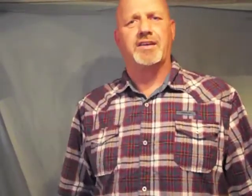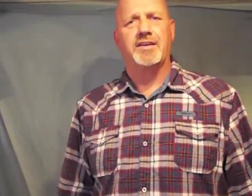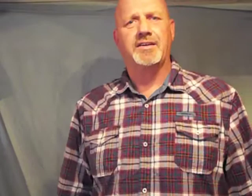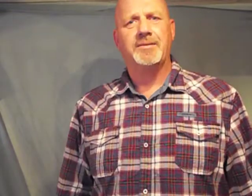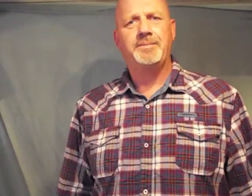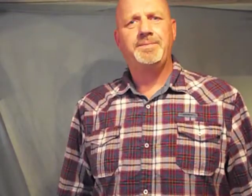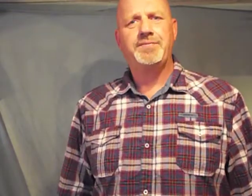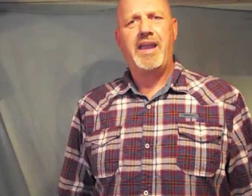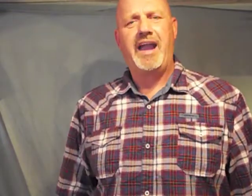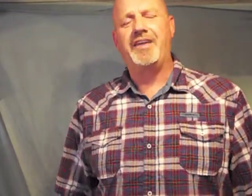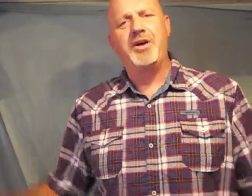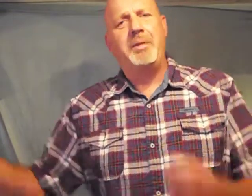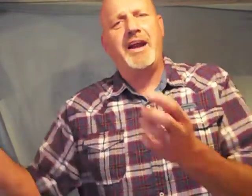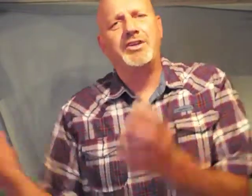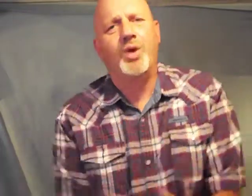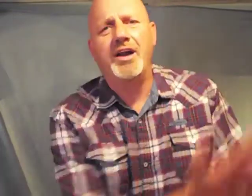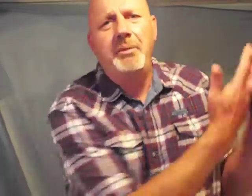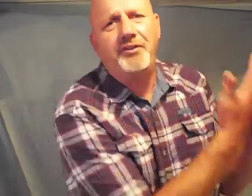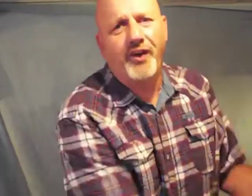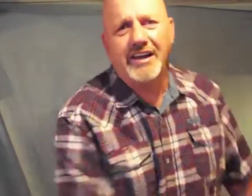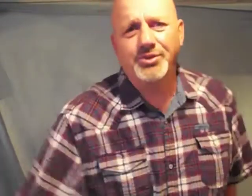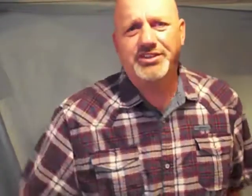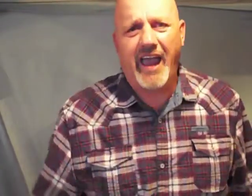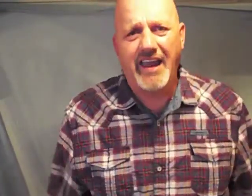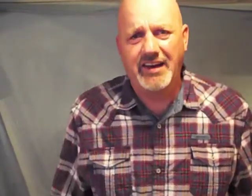everybody is wanting to be friends with Satan